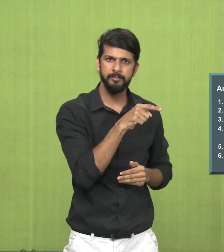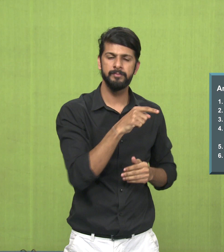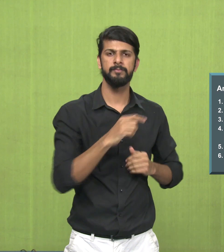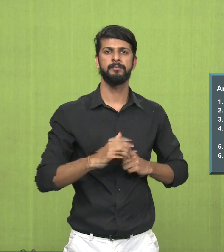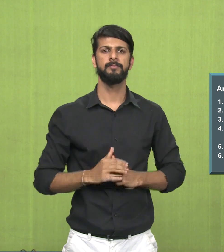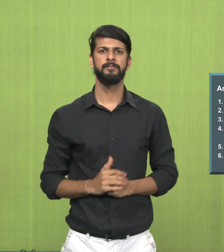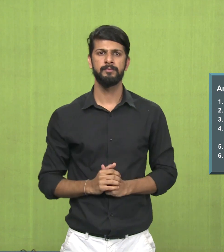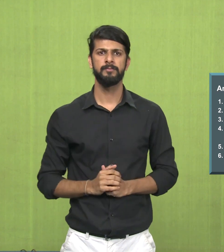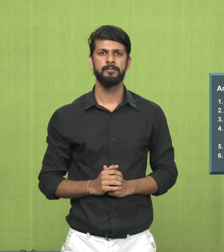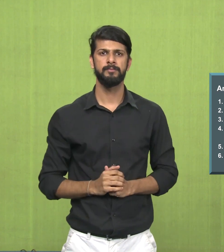they are made out of cubes.